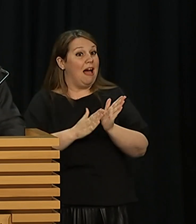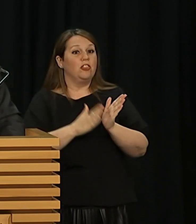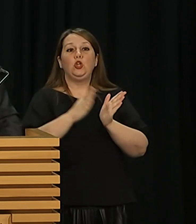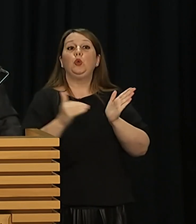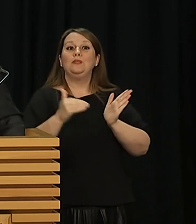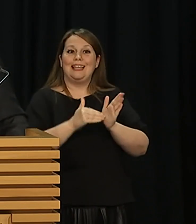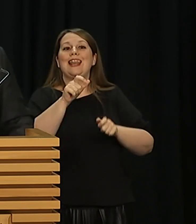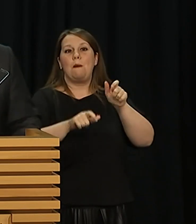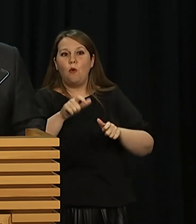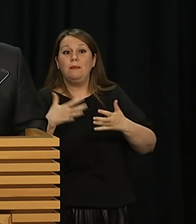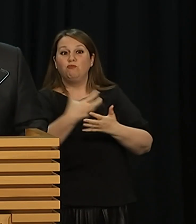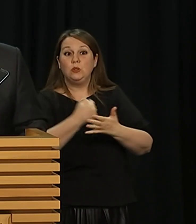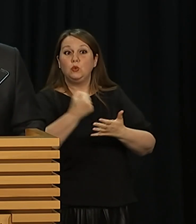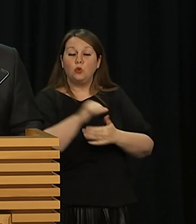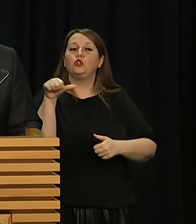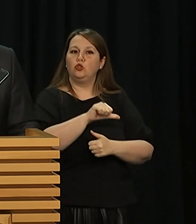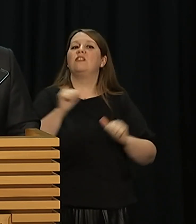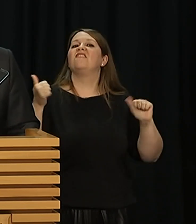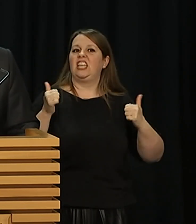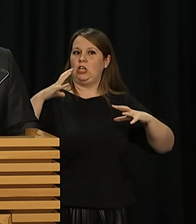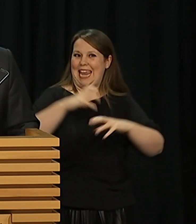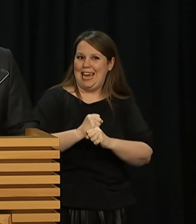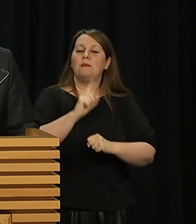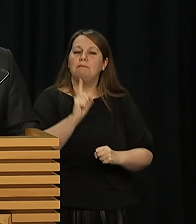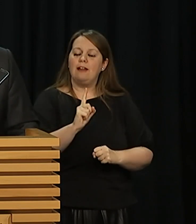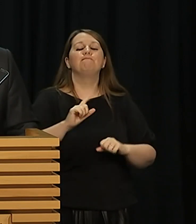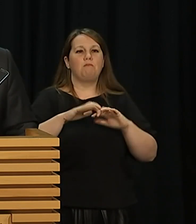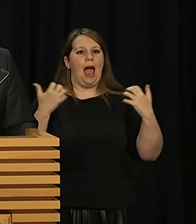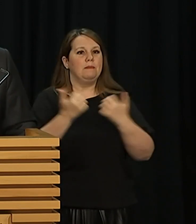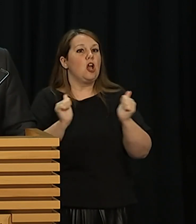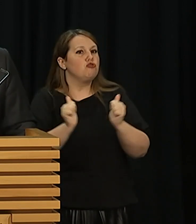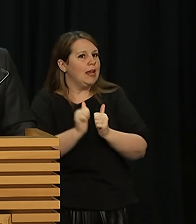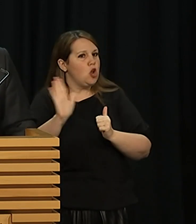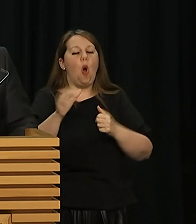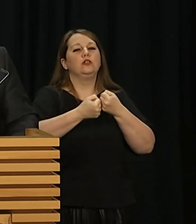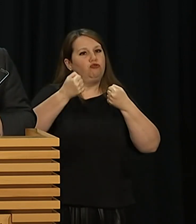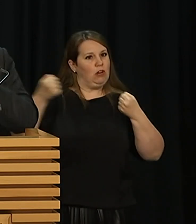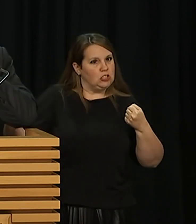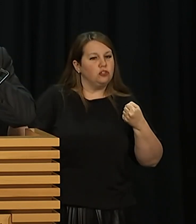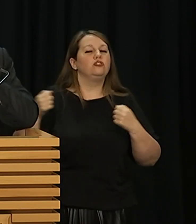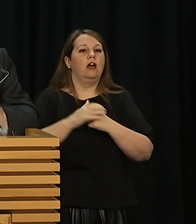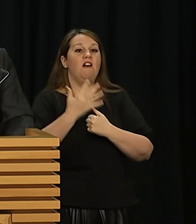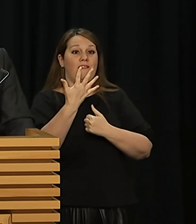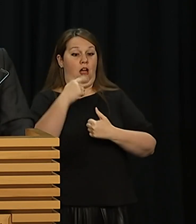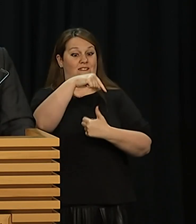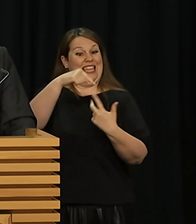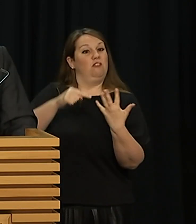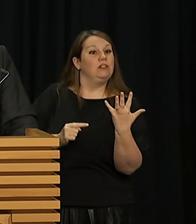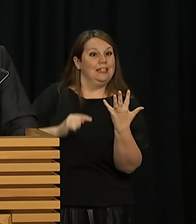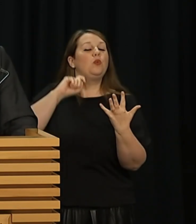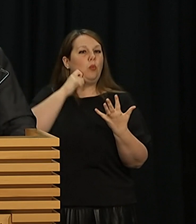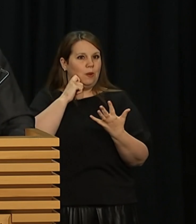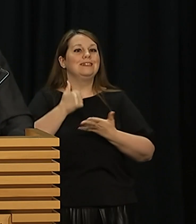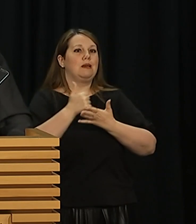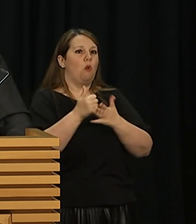And so today, Cabinet has agreed to extend and make further deployments across five key areas and to provide further support across